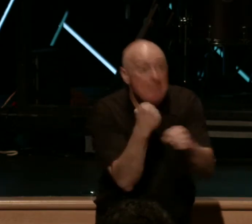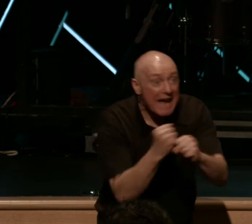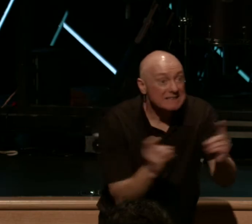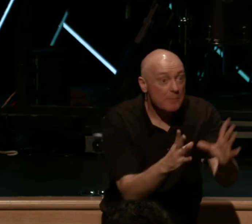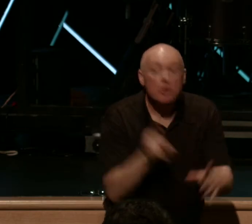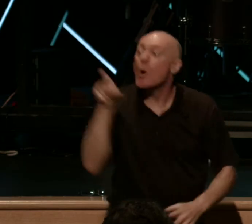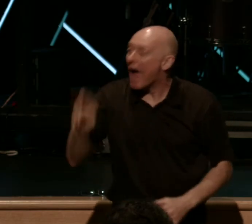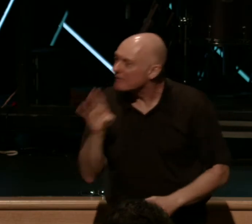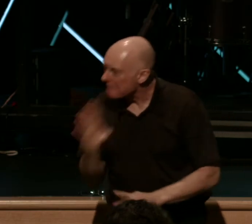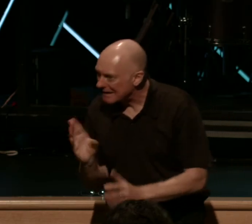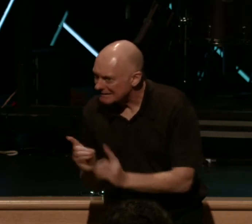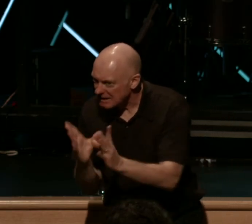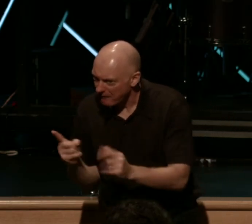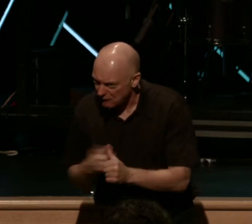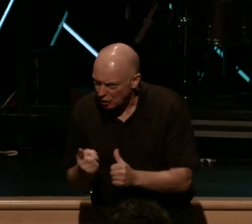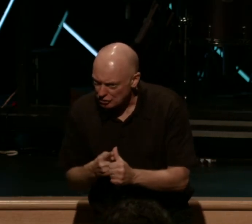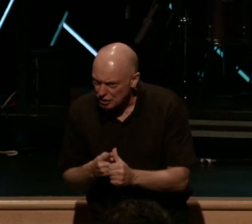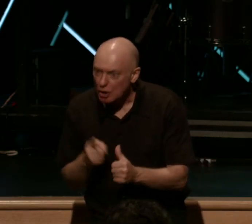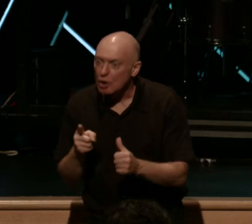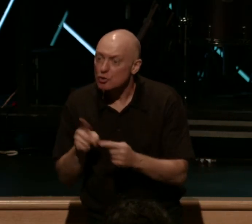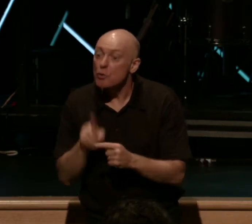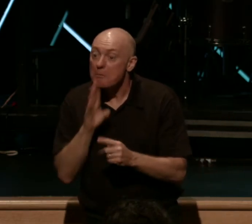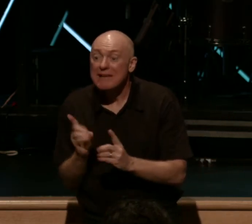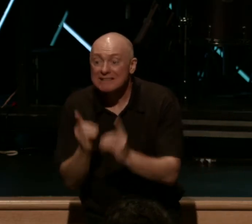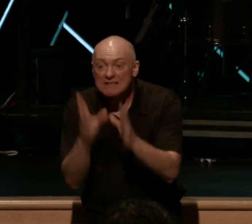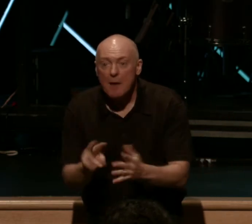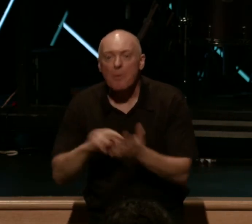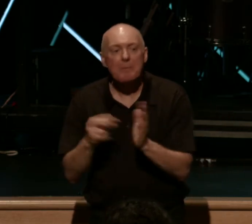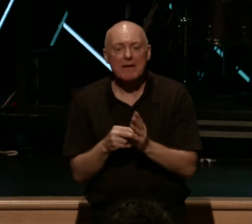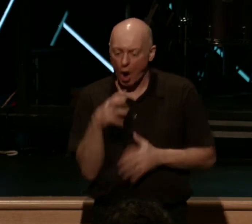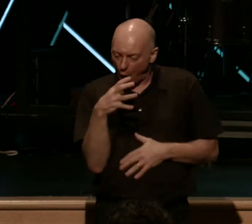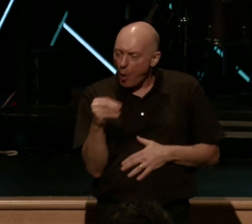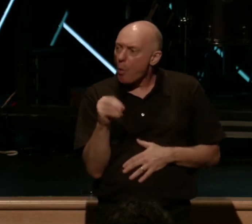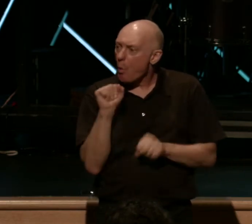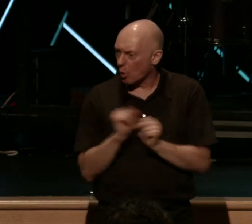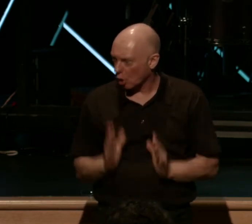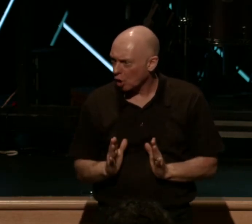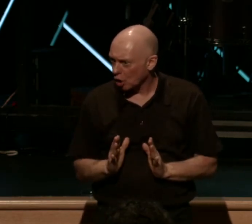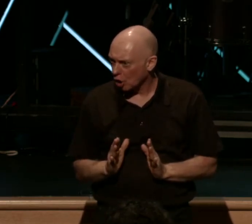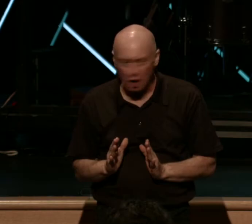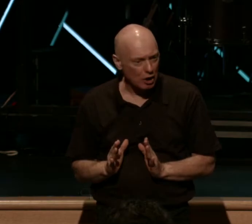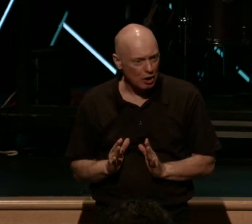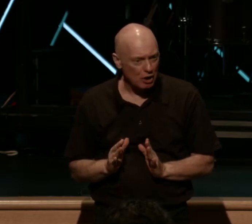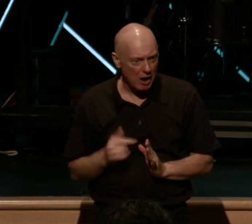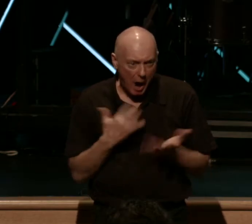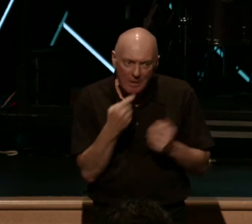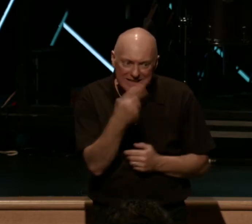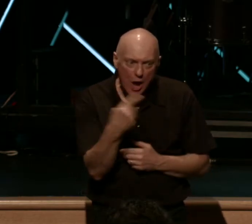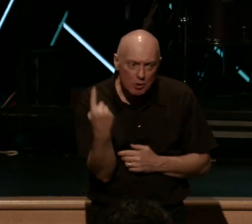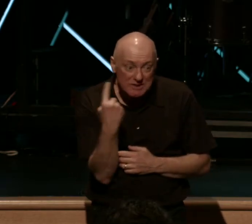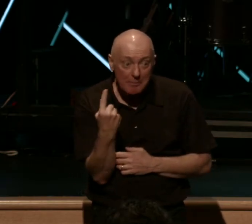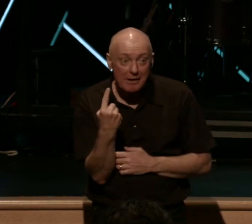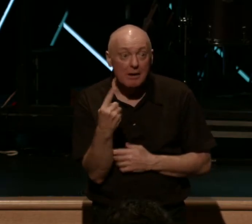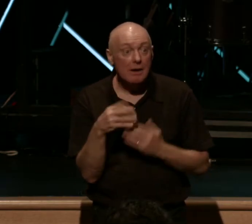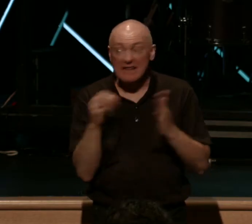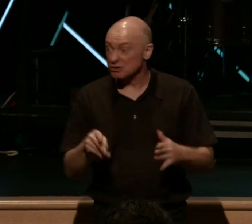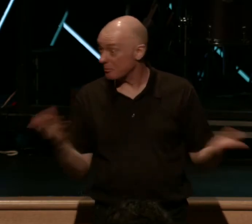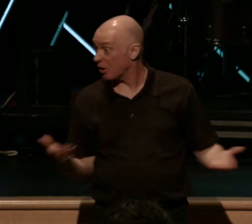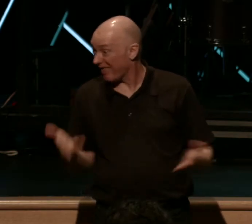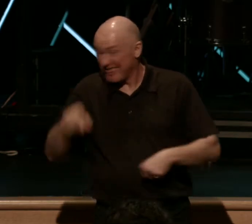want you to think of it this way. To be a disciple is to be a co-worker. And I want to tell you something. The leadership of this church needs